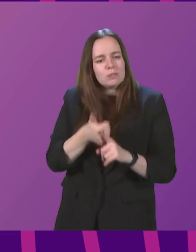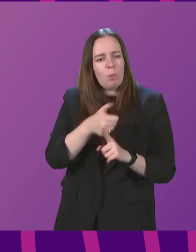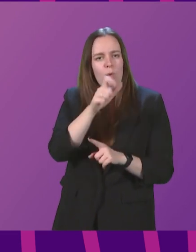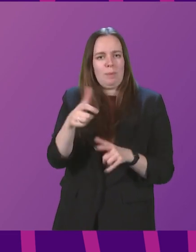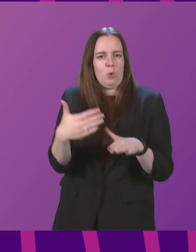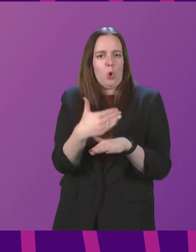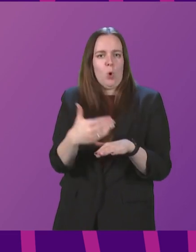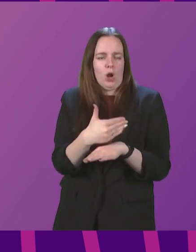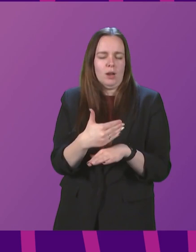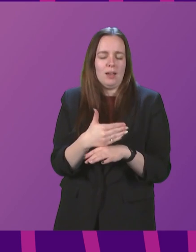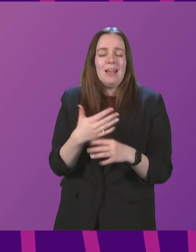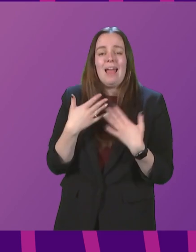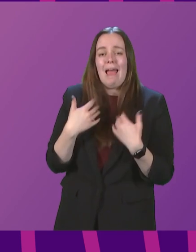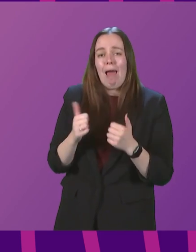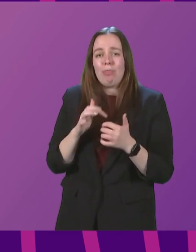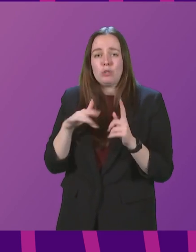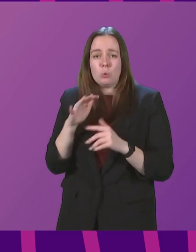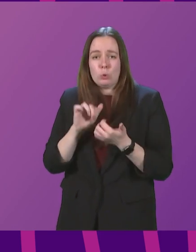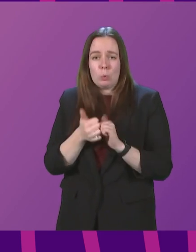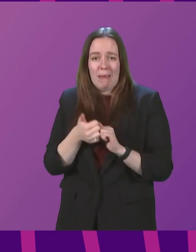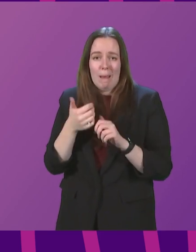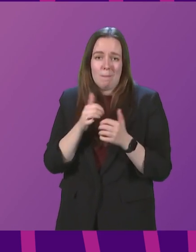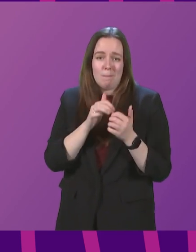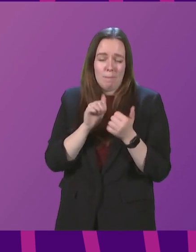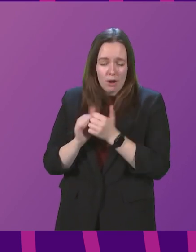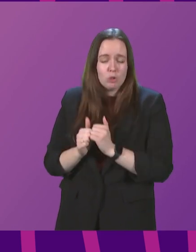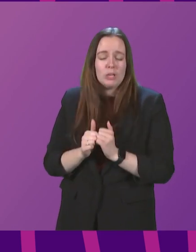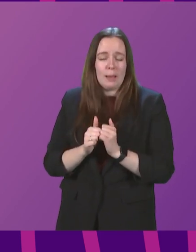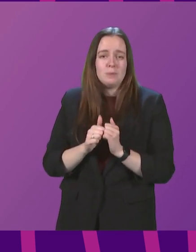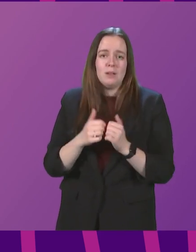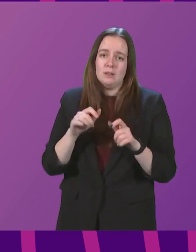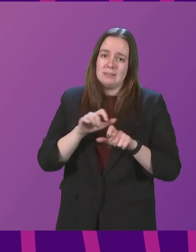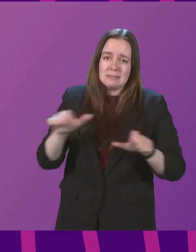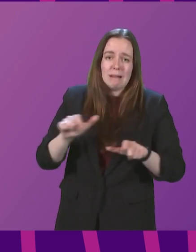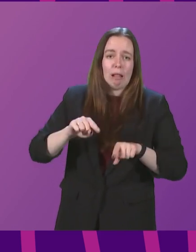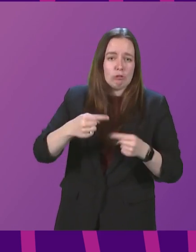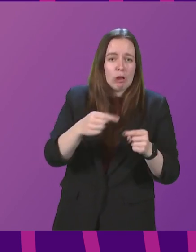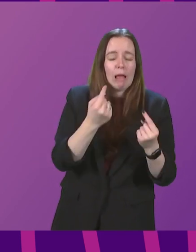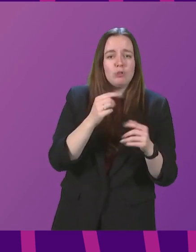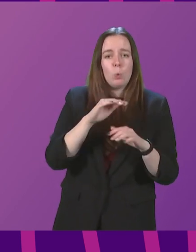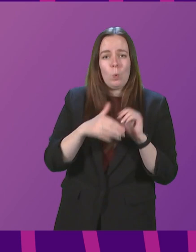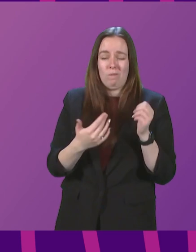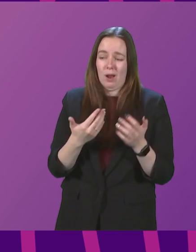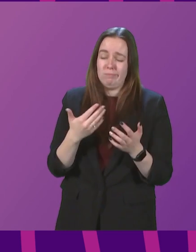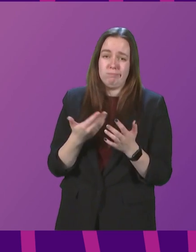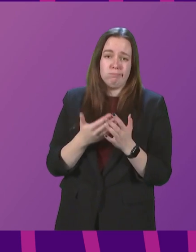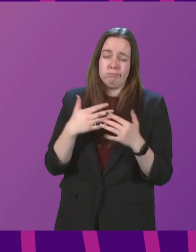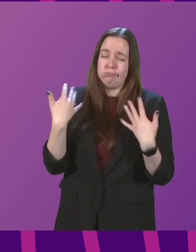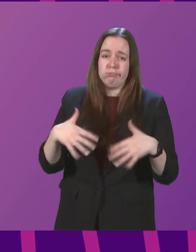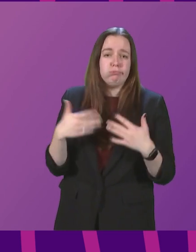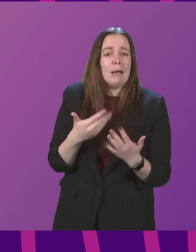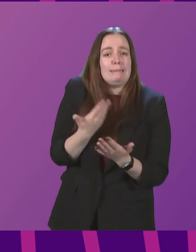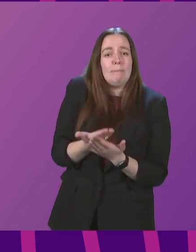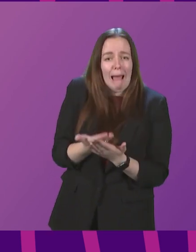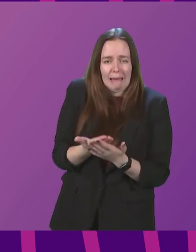the sector. Health and Social Care Partnerships continue to face significant challenges in providing social care due to increased levels of demand and also staff